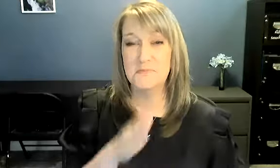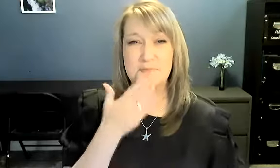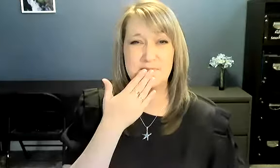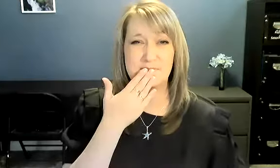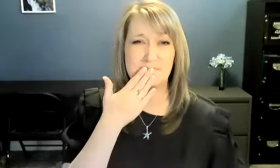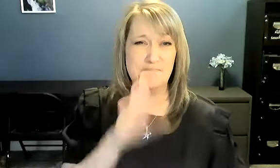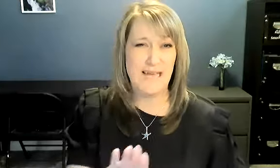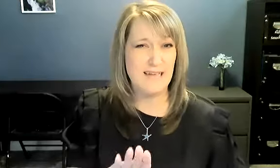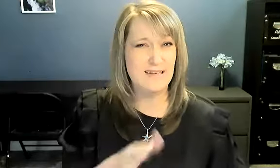Bad.